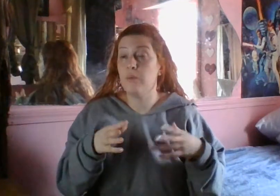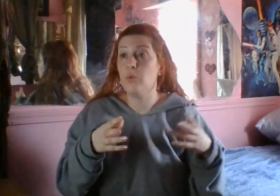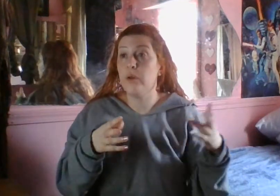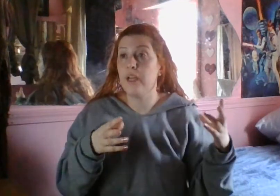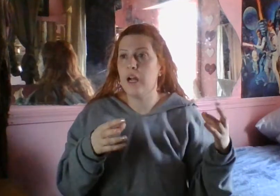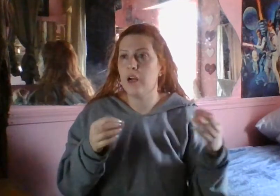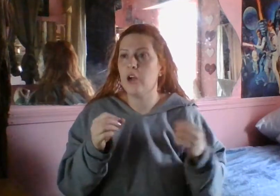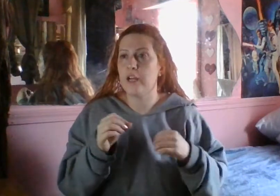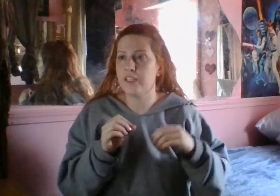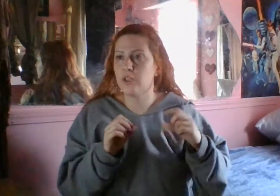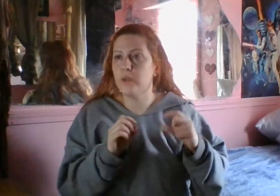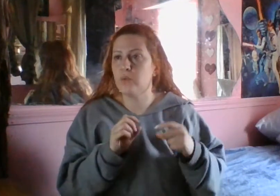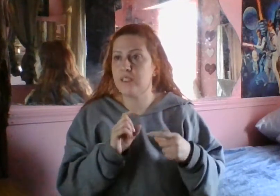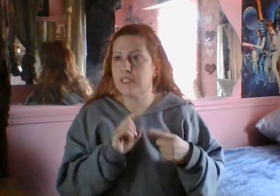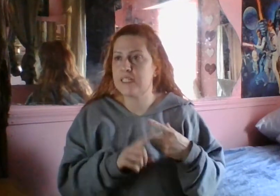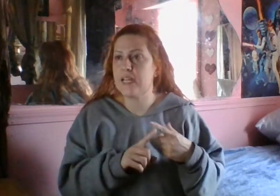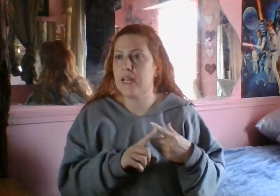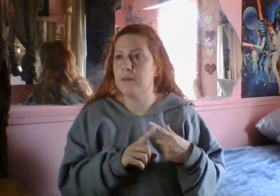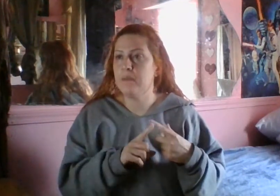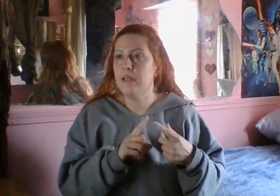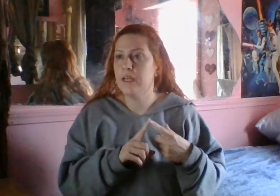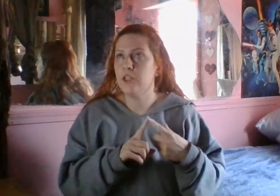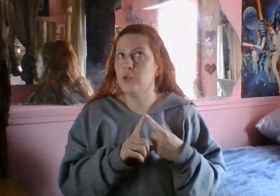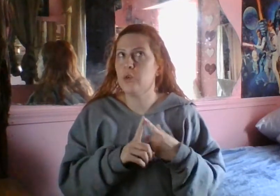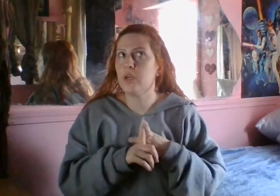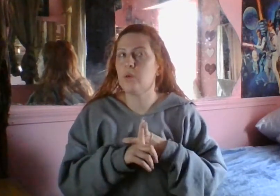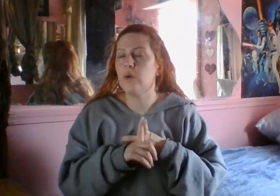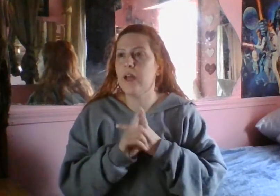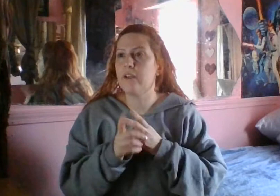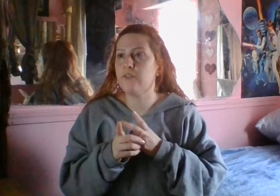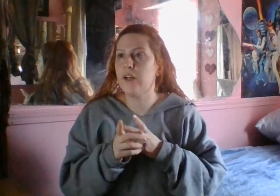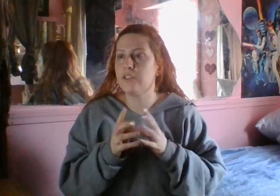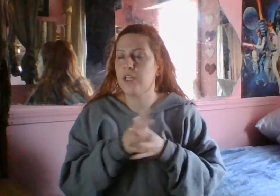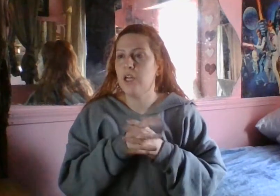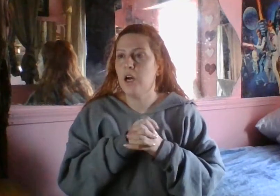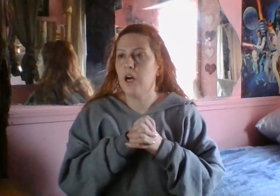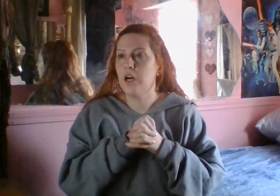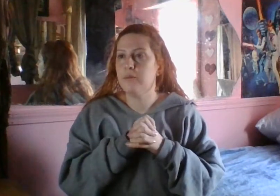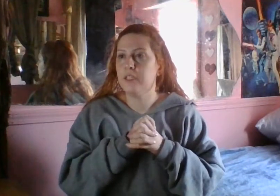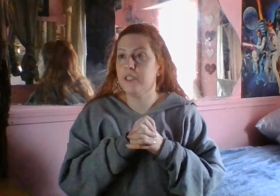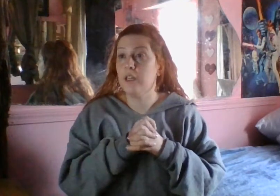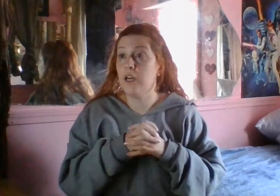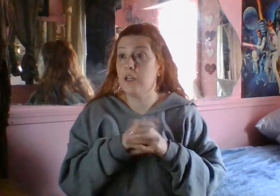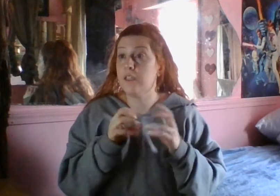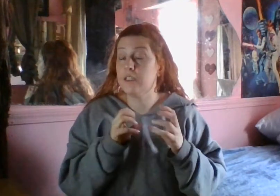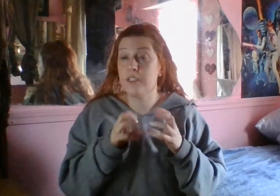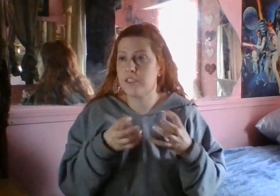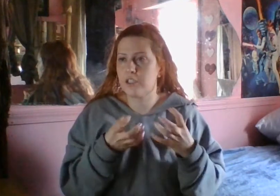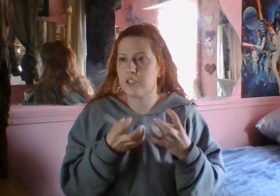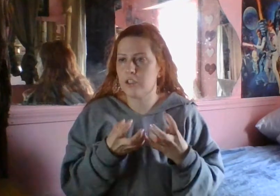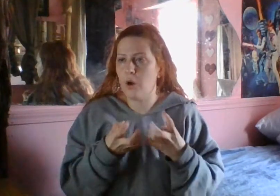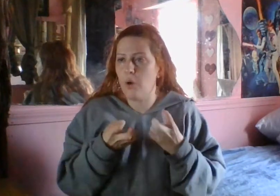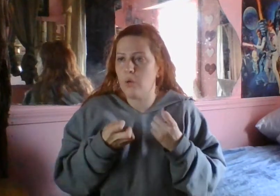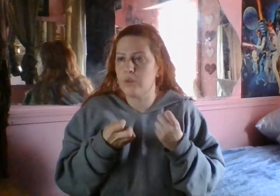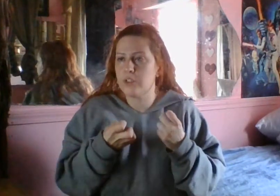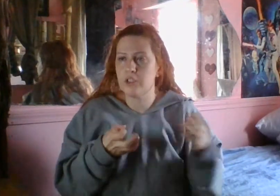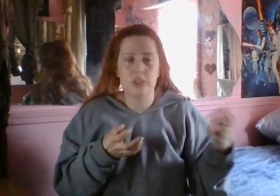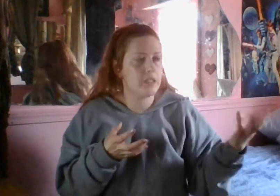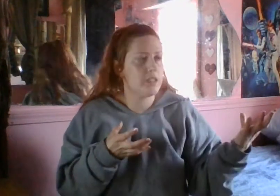um, when, okay, so it was 6 a.m. In New York when I felt, um, the, uh, this cold, just,